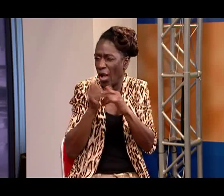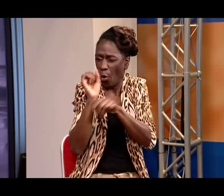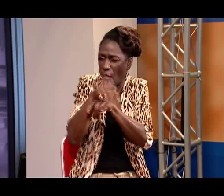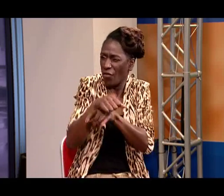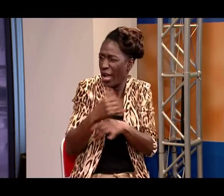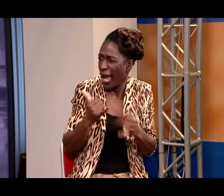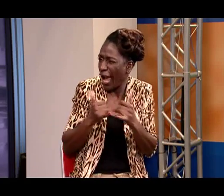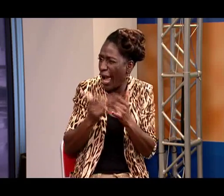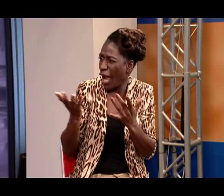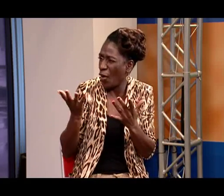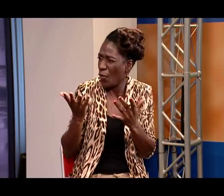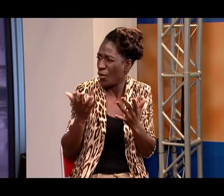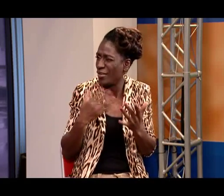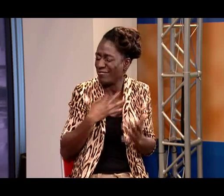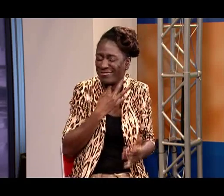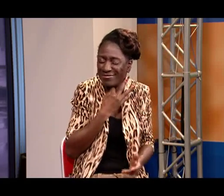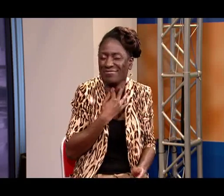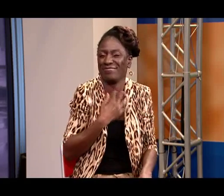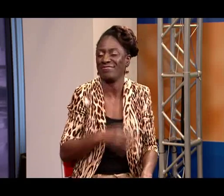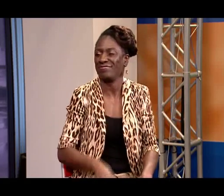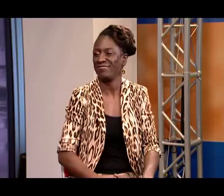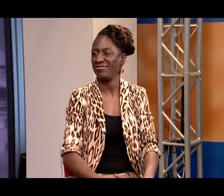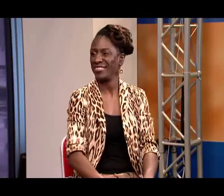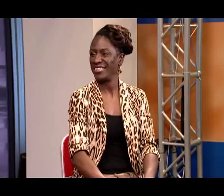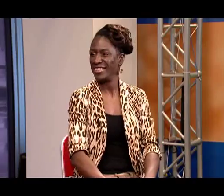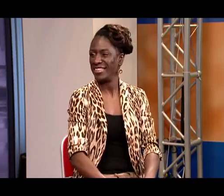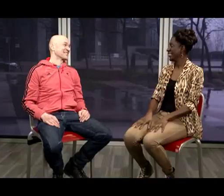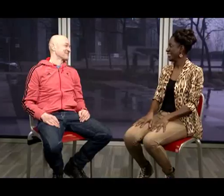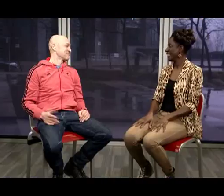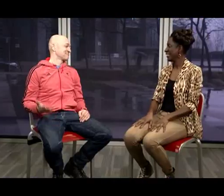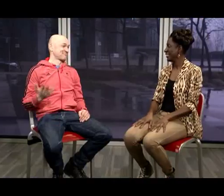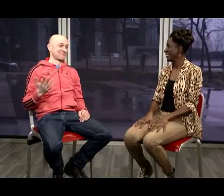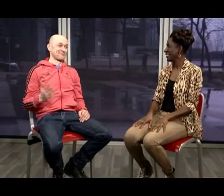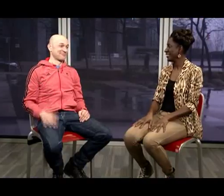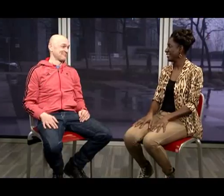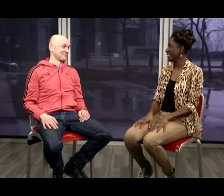trained on you how do you overcome some of your emotions and perform